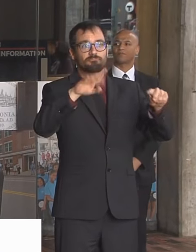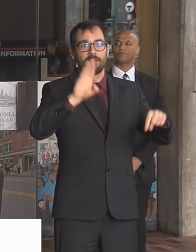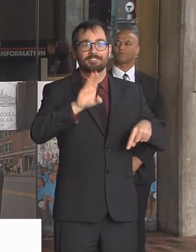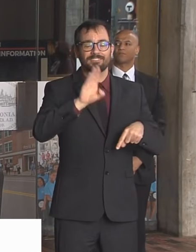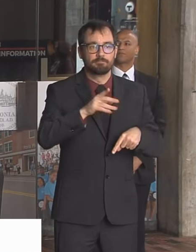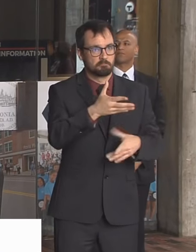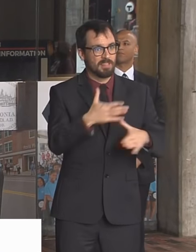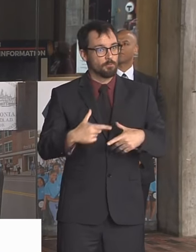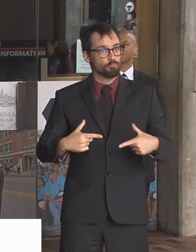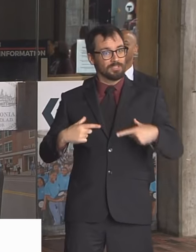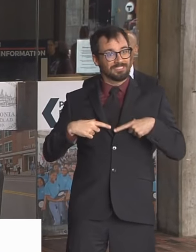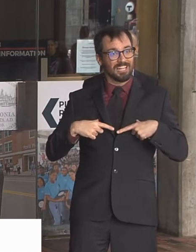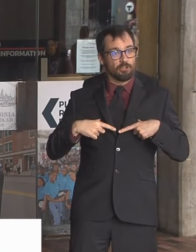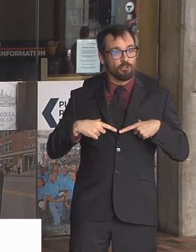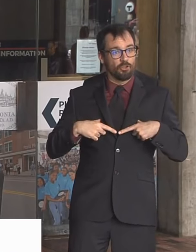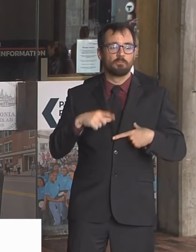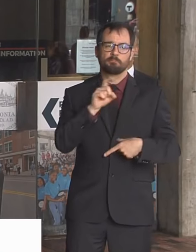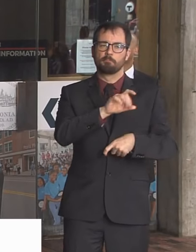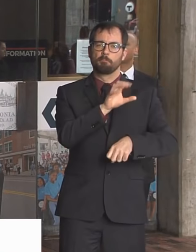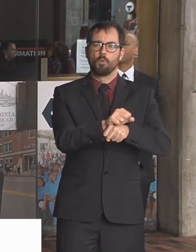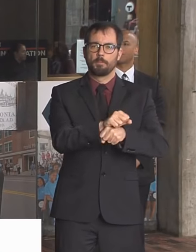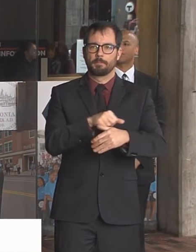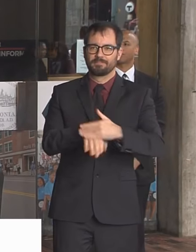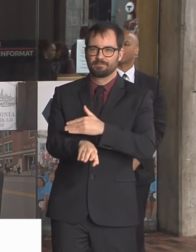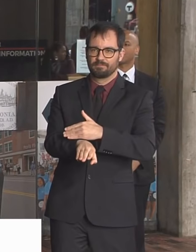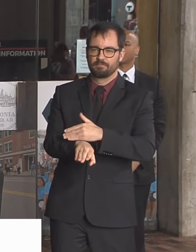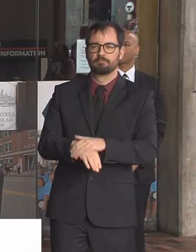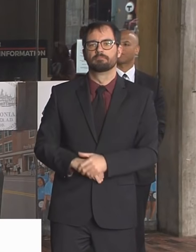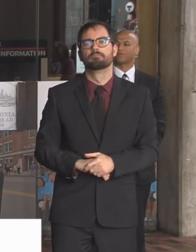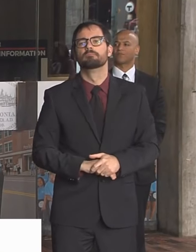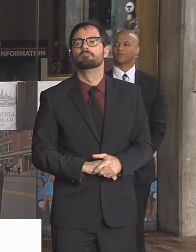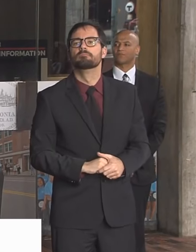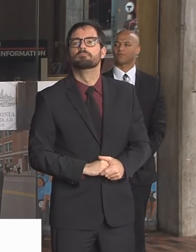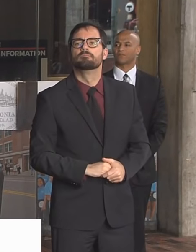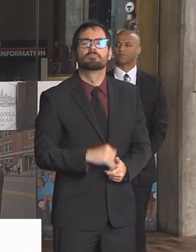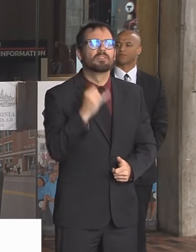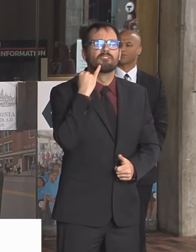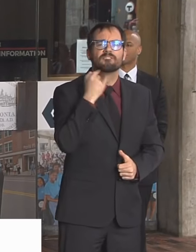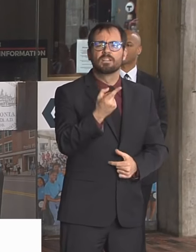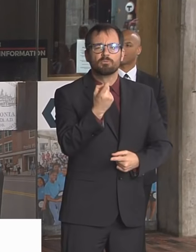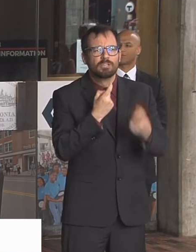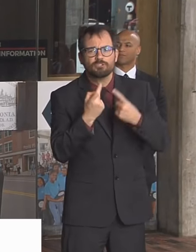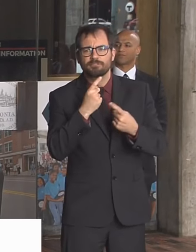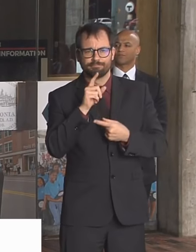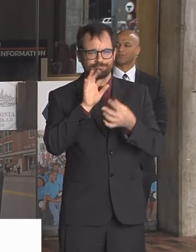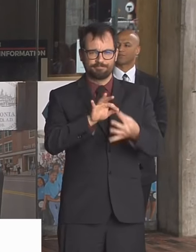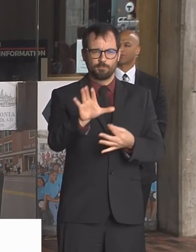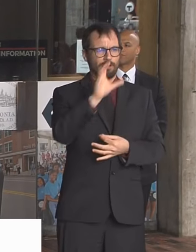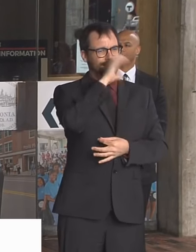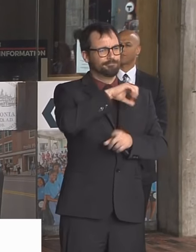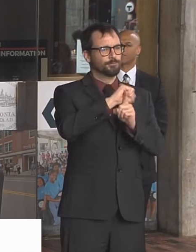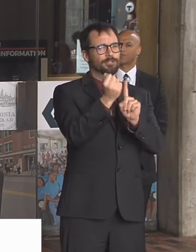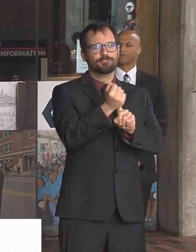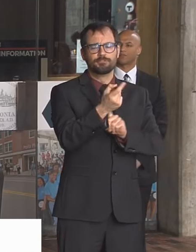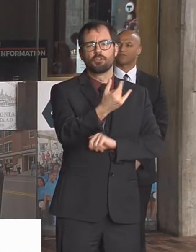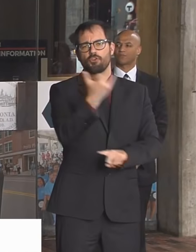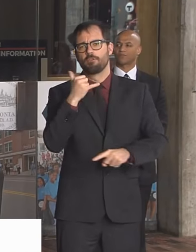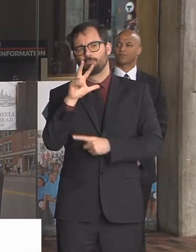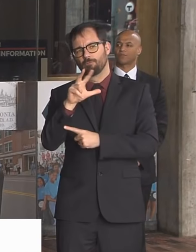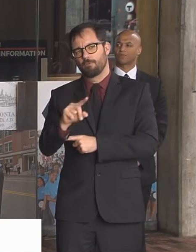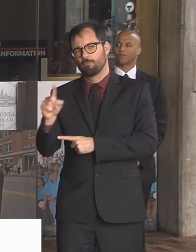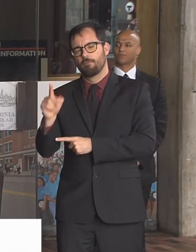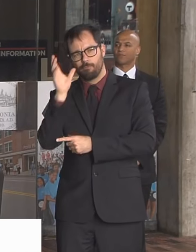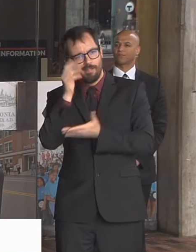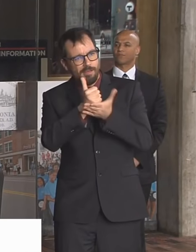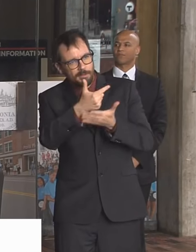not sure exactly what I'm talking about, call 311 and we can make sure we get the proper information to you. Traffic and parking enforcement is still in